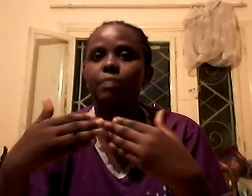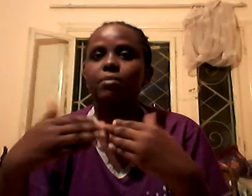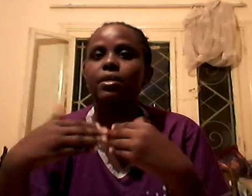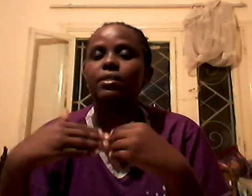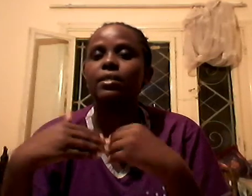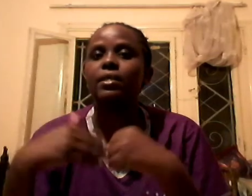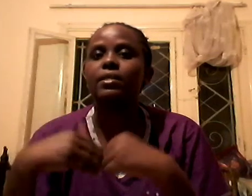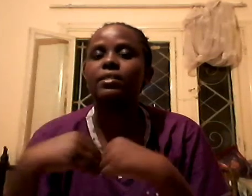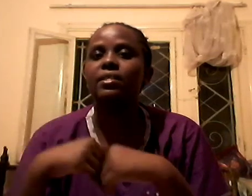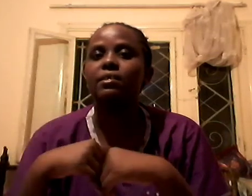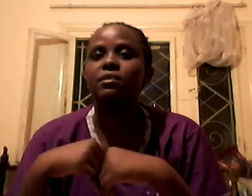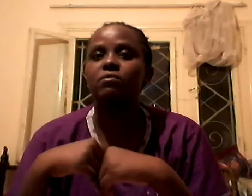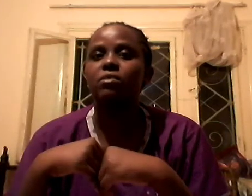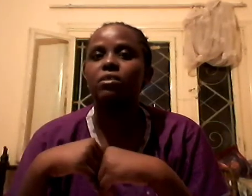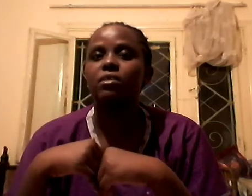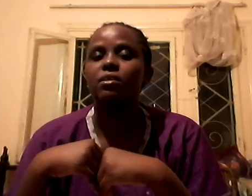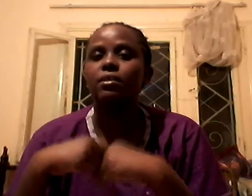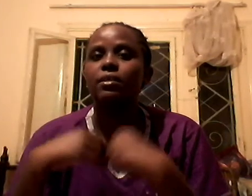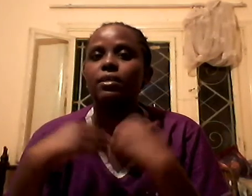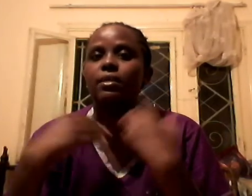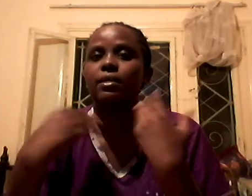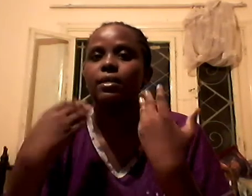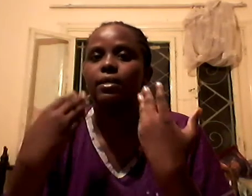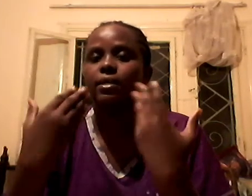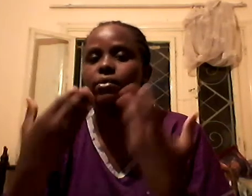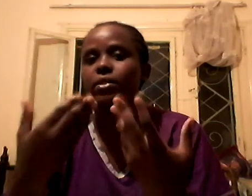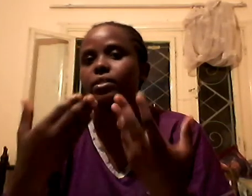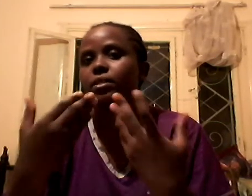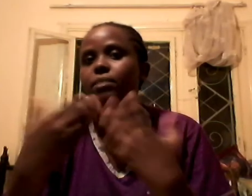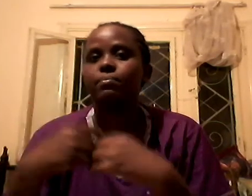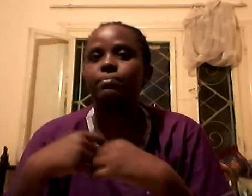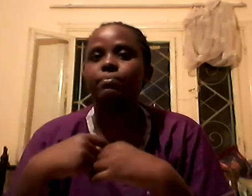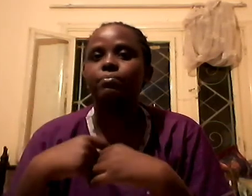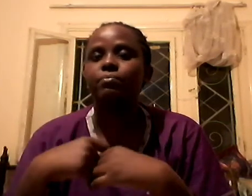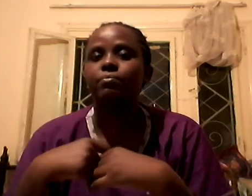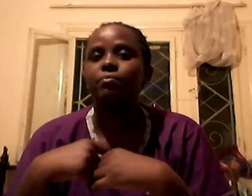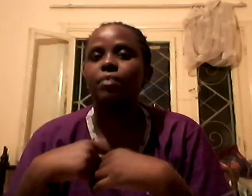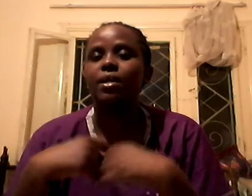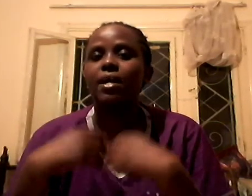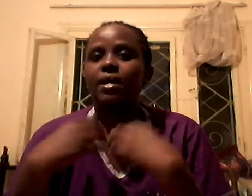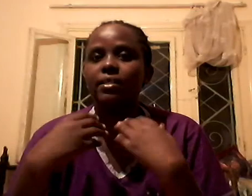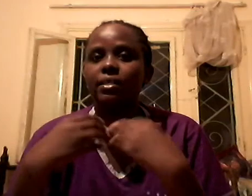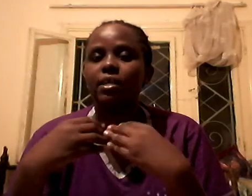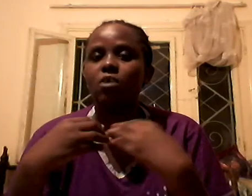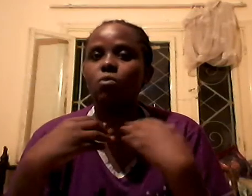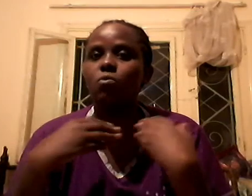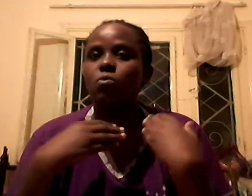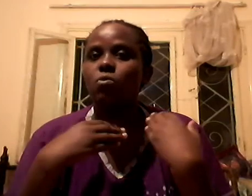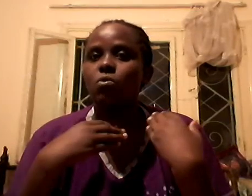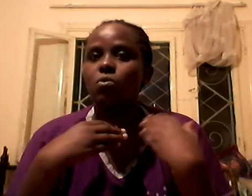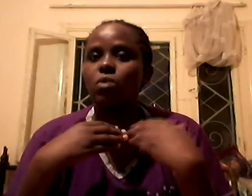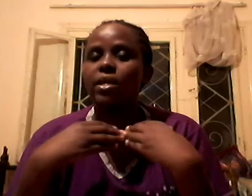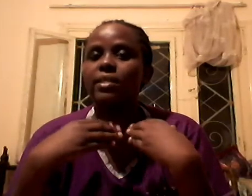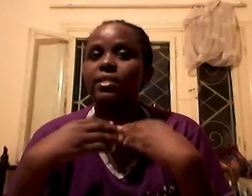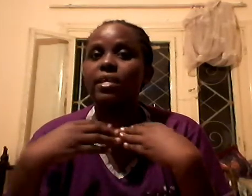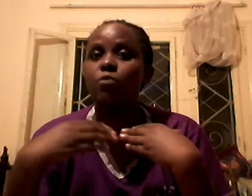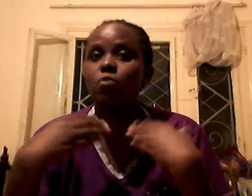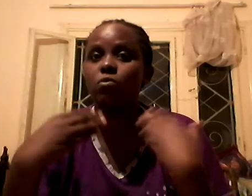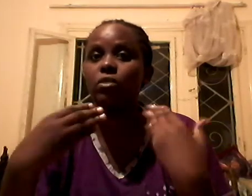enter inside the house. Greet him. Ask how his day was.